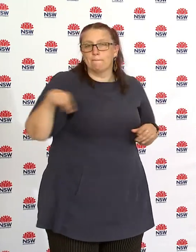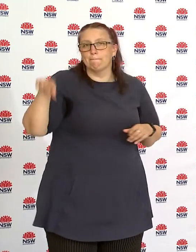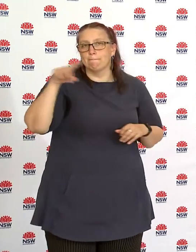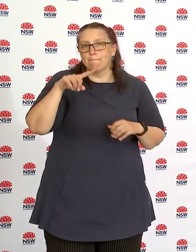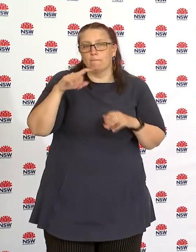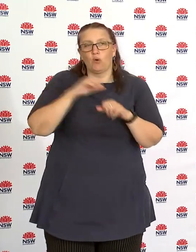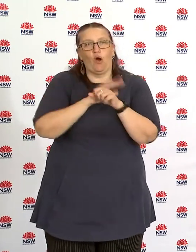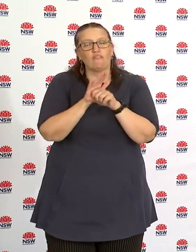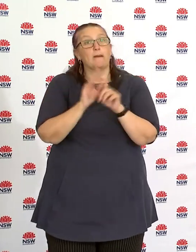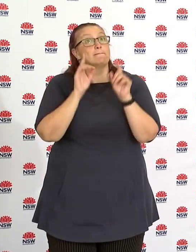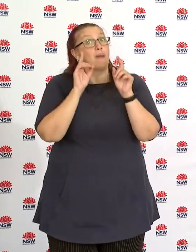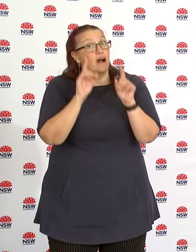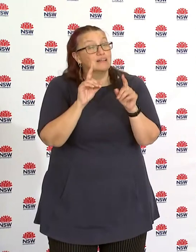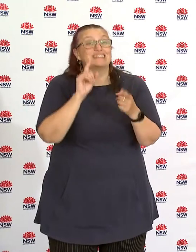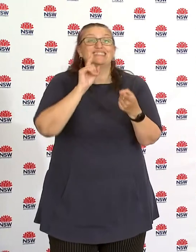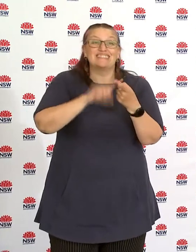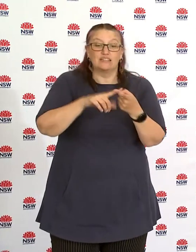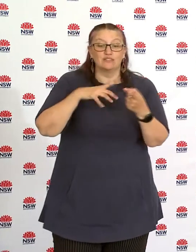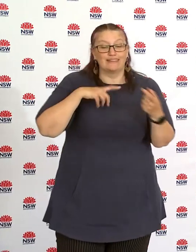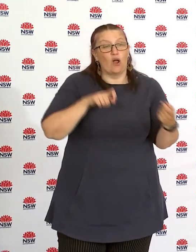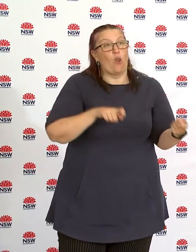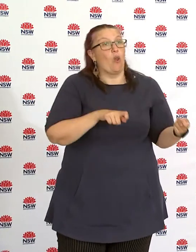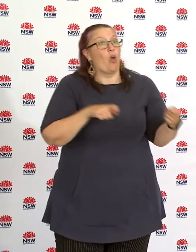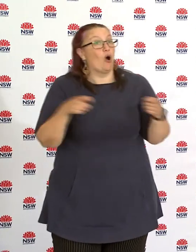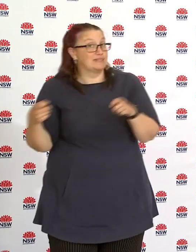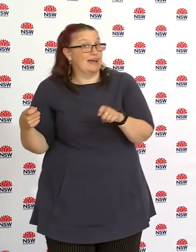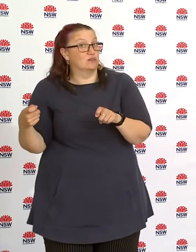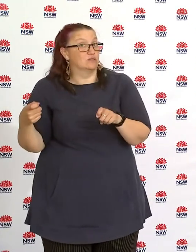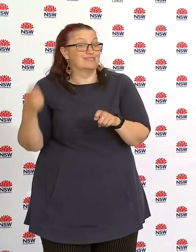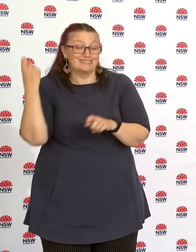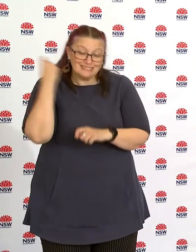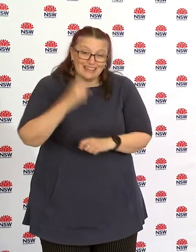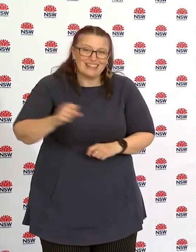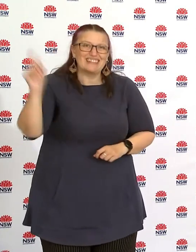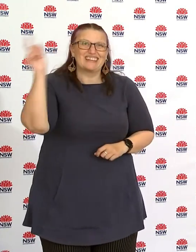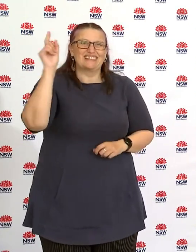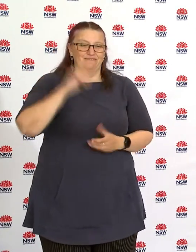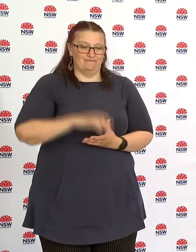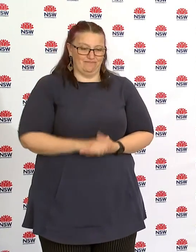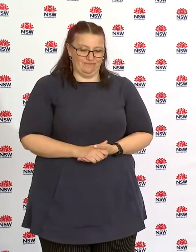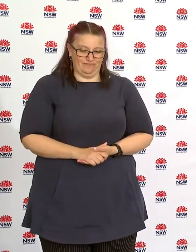need the lockdown and very strong lockdown conditions which have been put in place by government